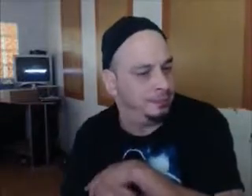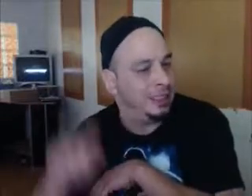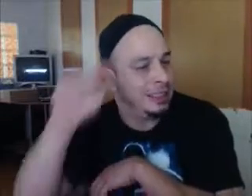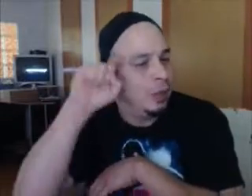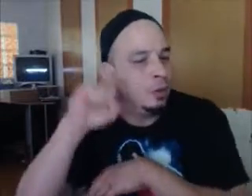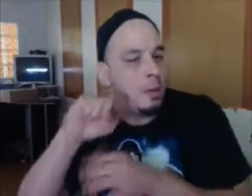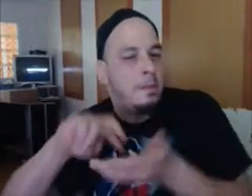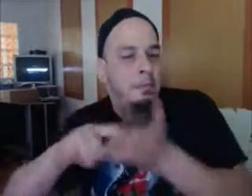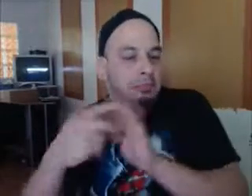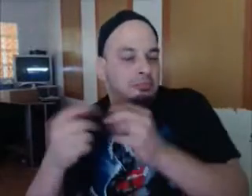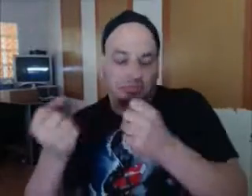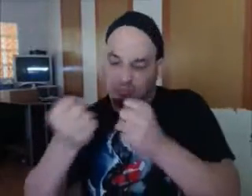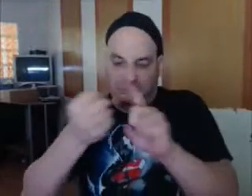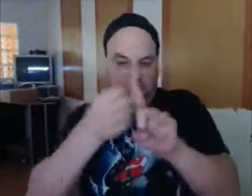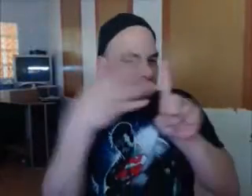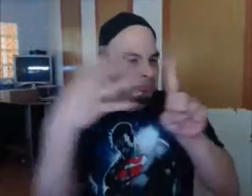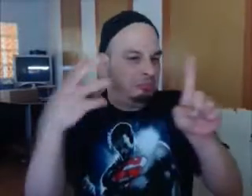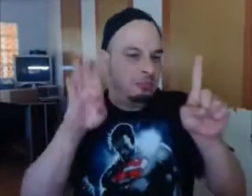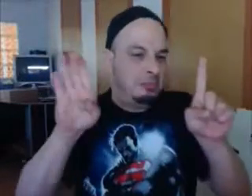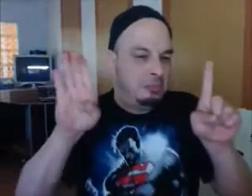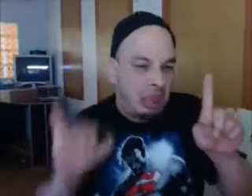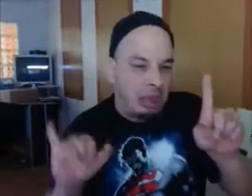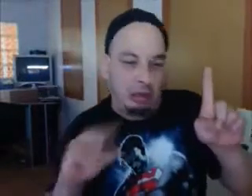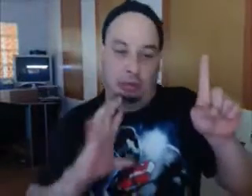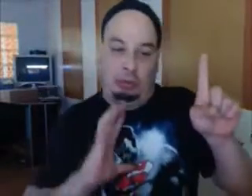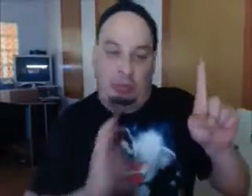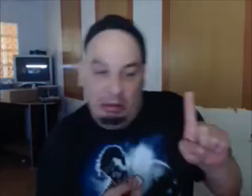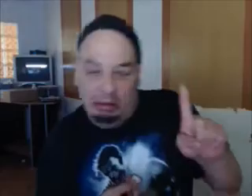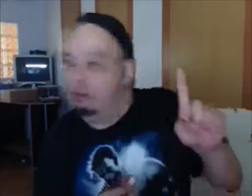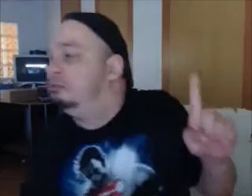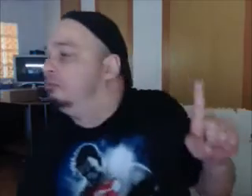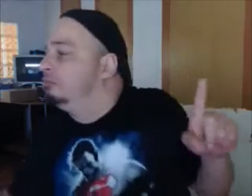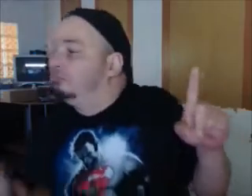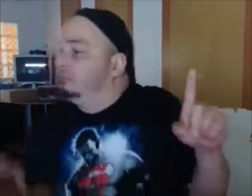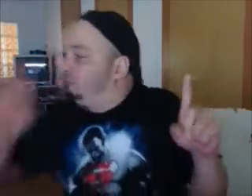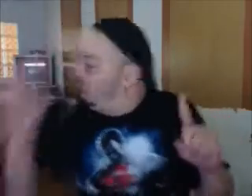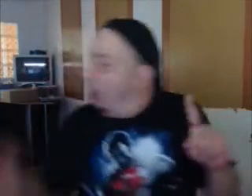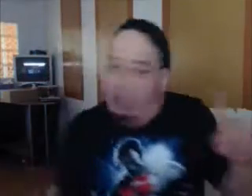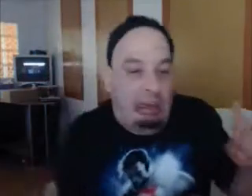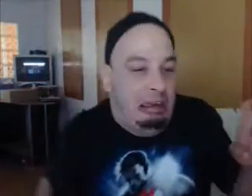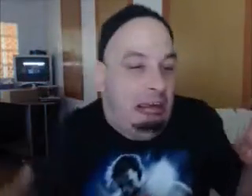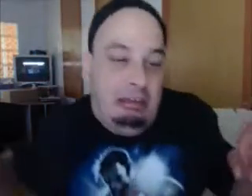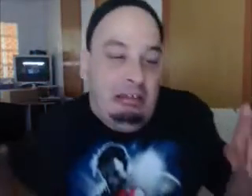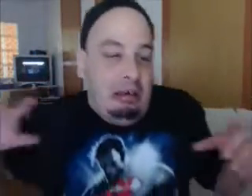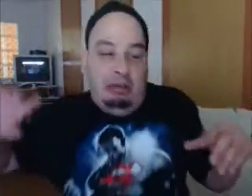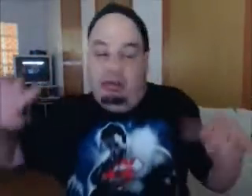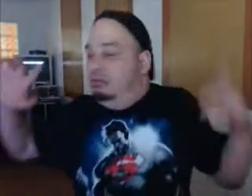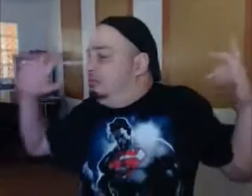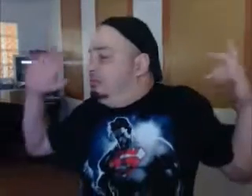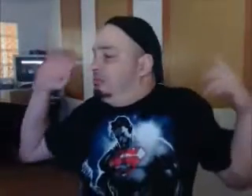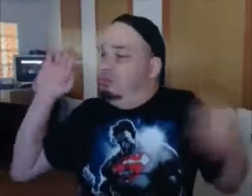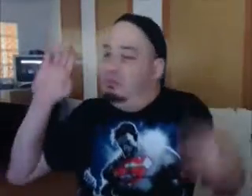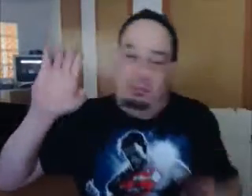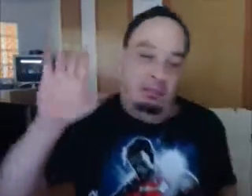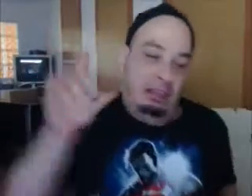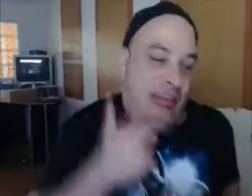could be cut dramatically if that is approved by a judge. That's the big question right now. So I just talked this morning to a woman,